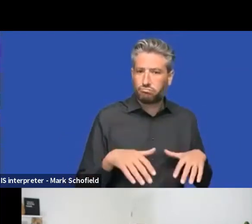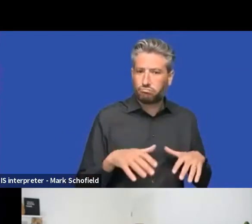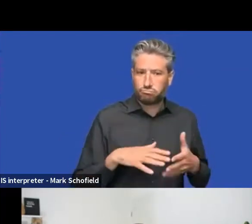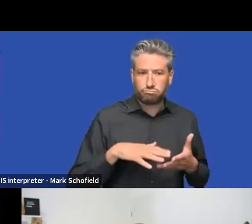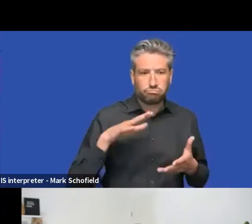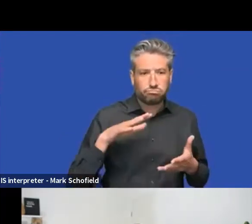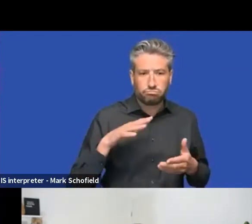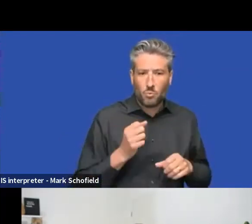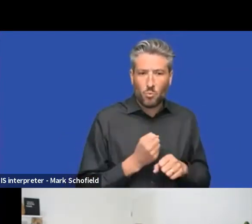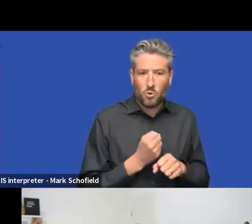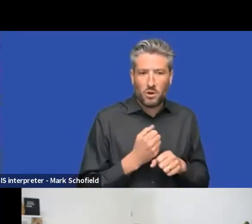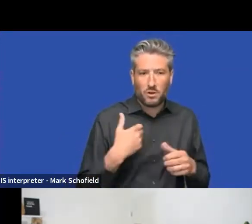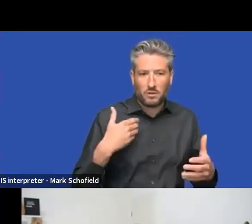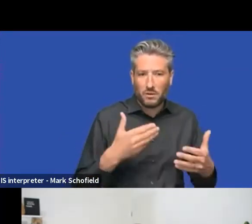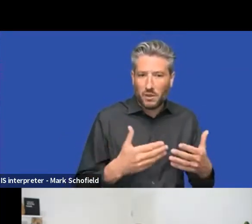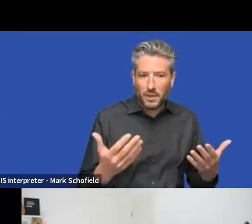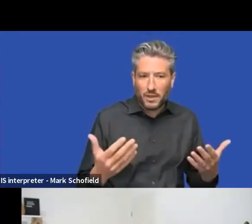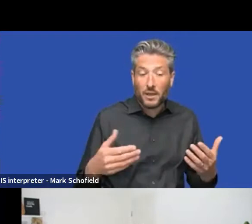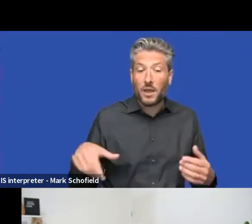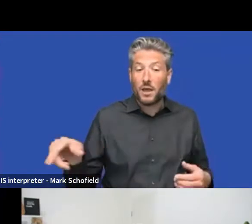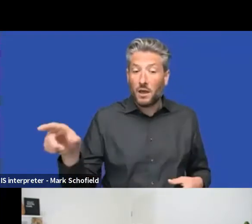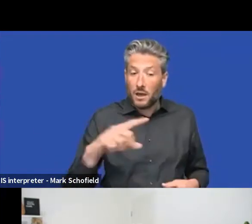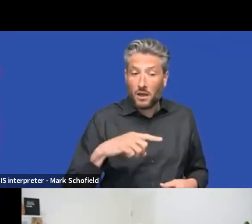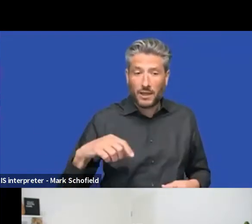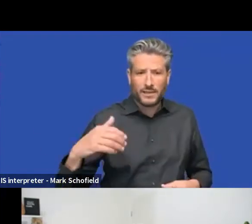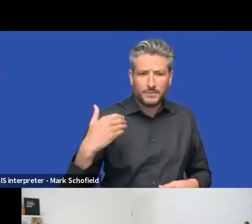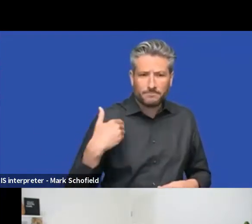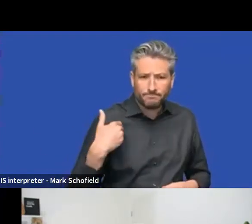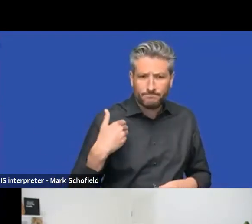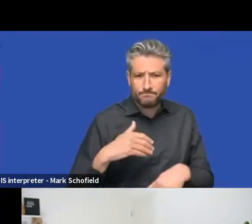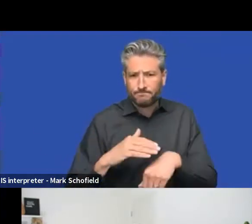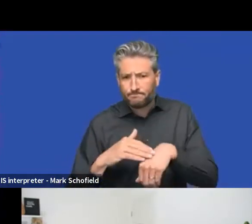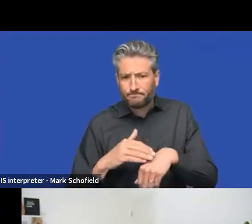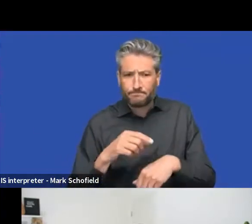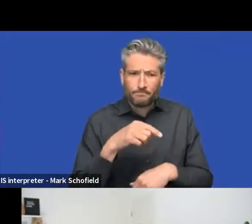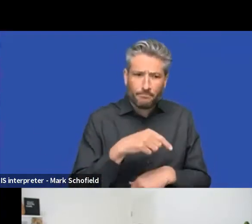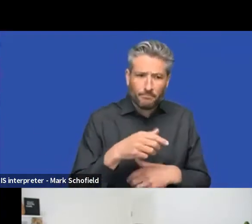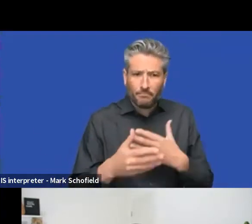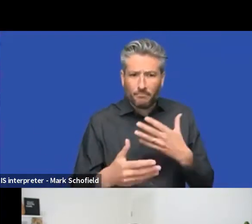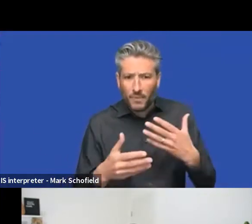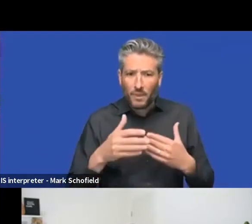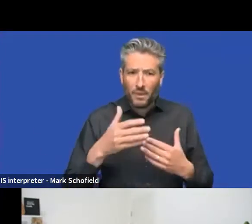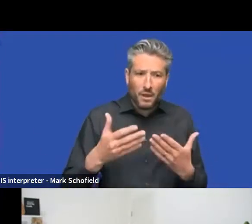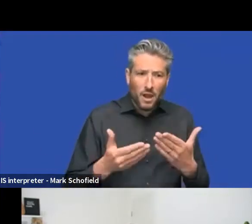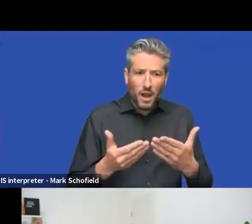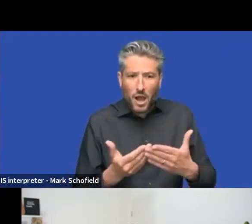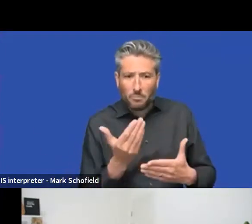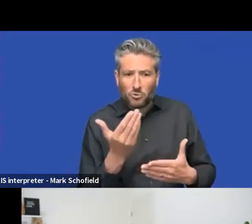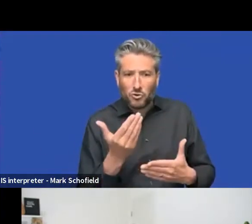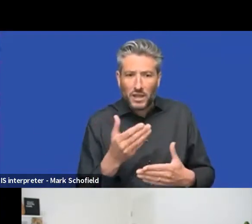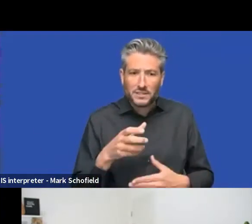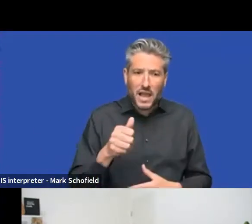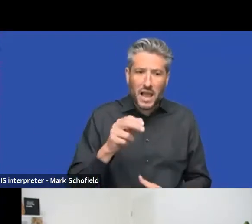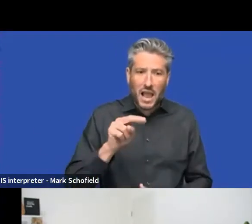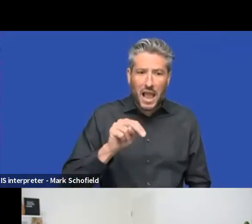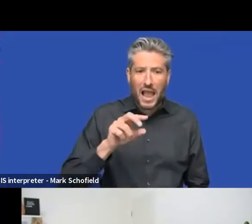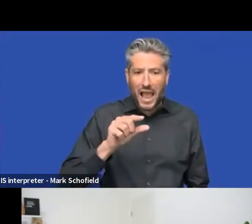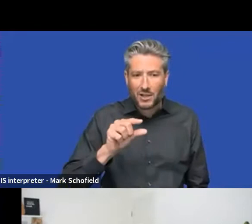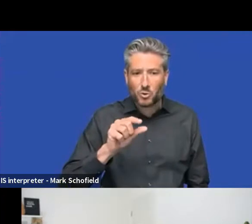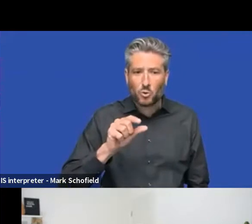couple of years, uh, like, when are we, uh, you know, upgrading angular or when are we doing something about that? Uh, or what's the next